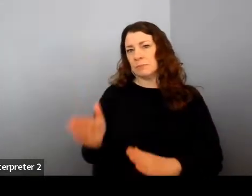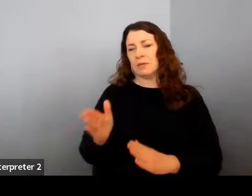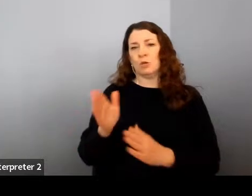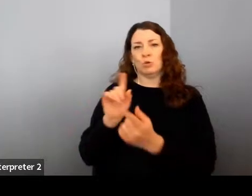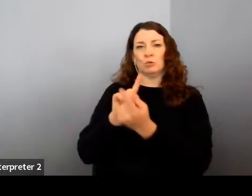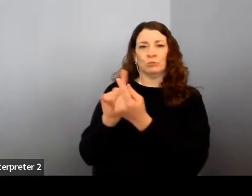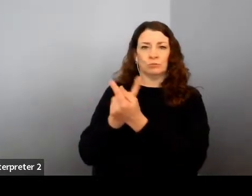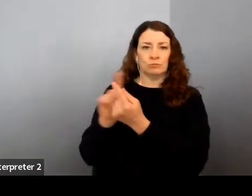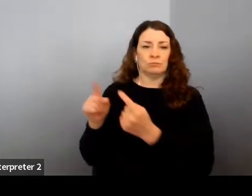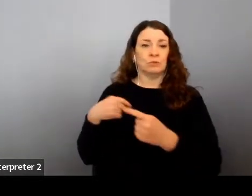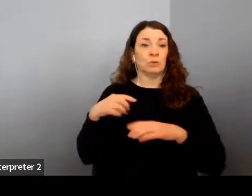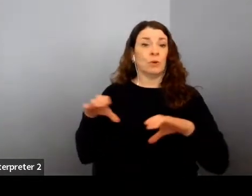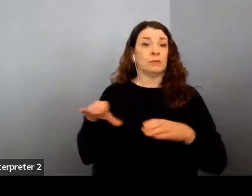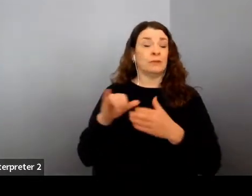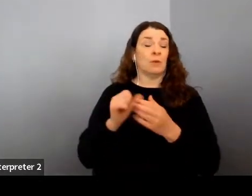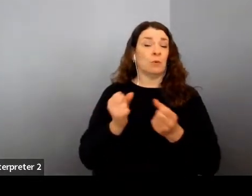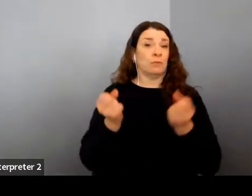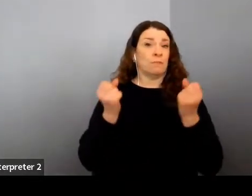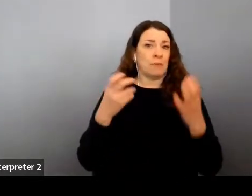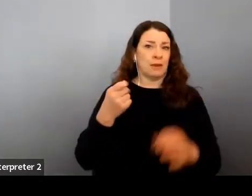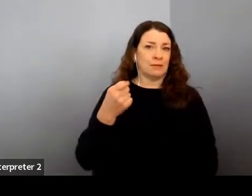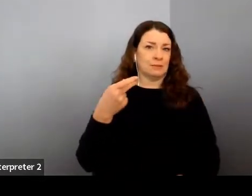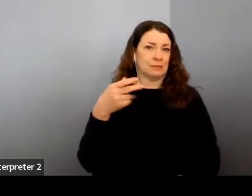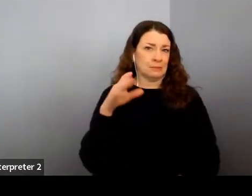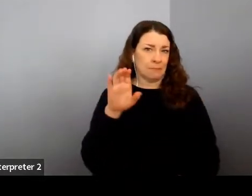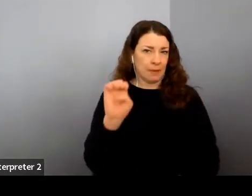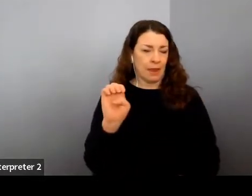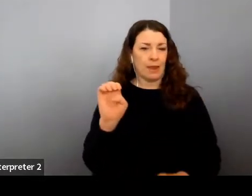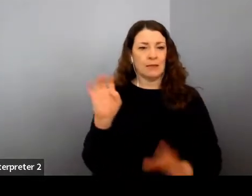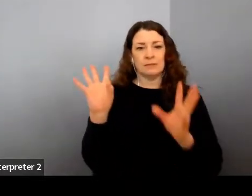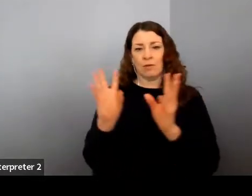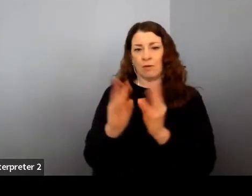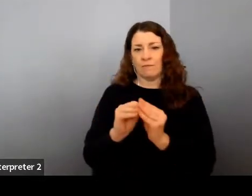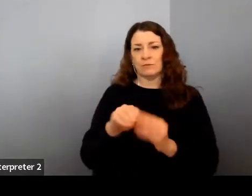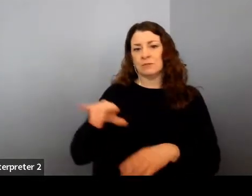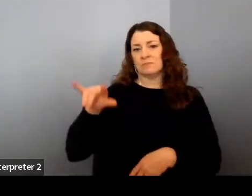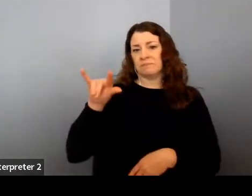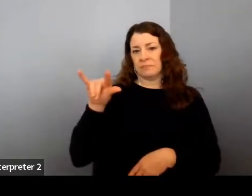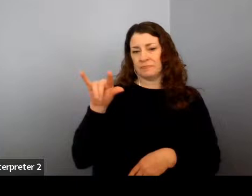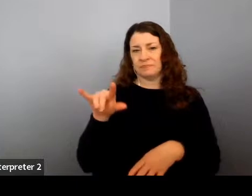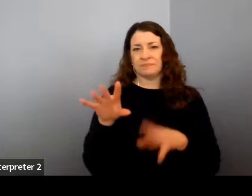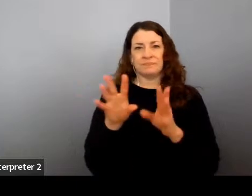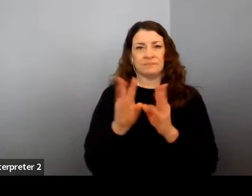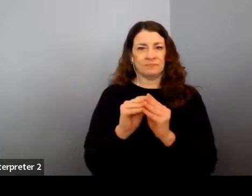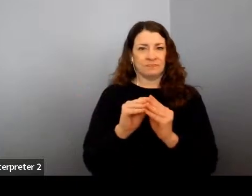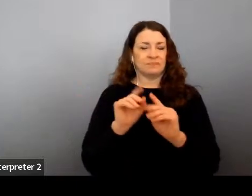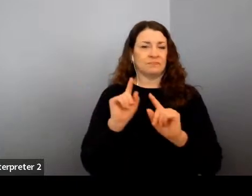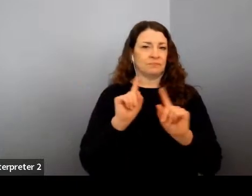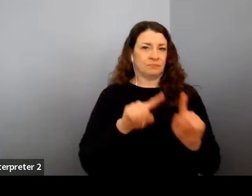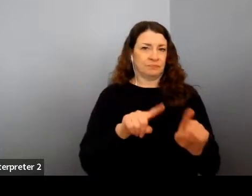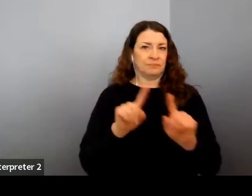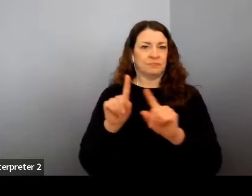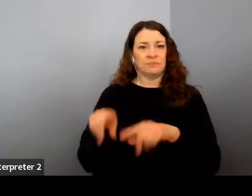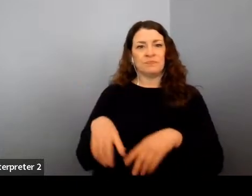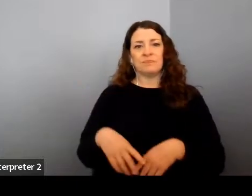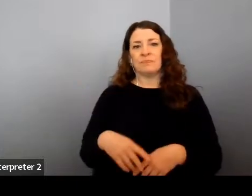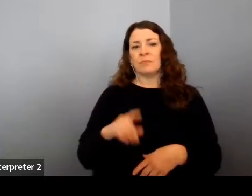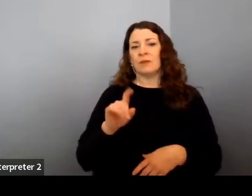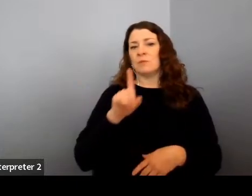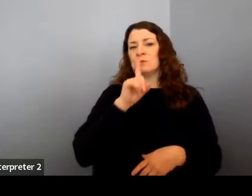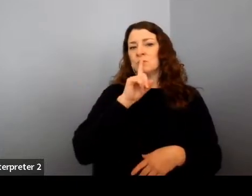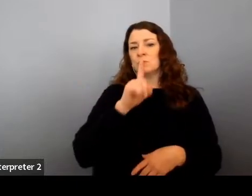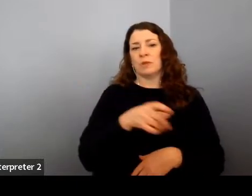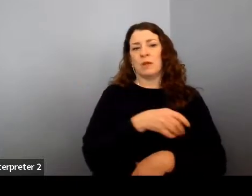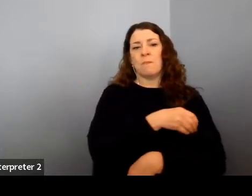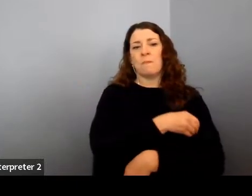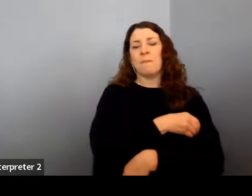of big space conferences in particular and aviation conferences in our industry. And that was a really powerful door opener for